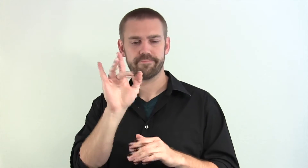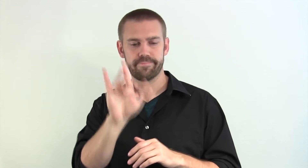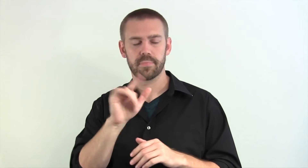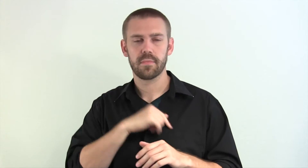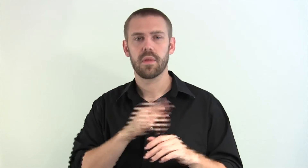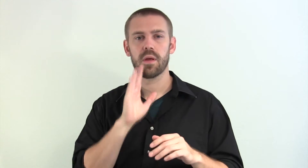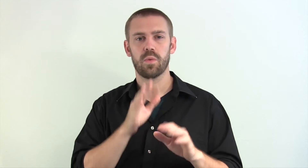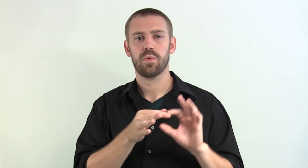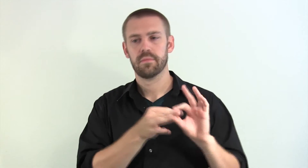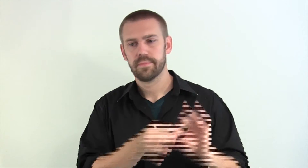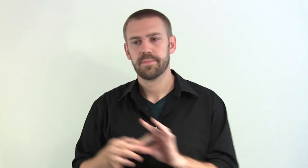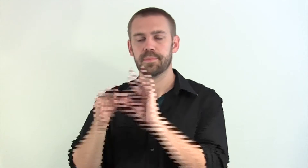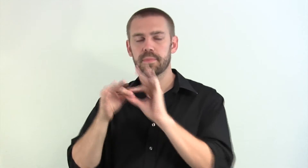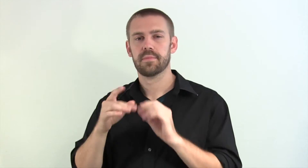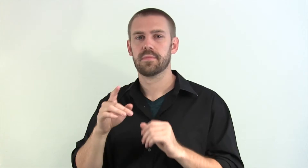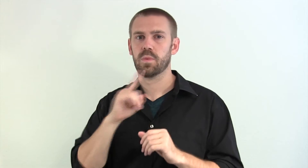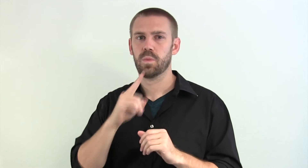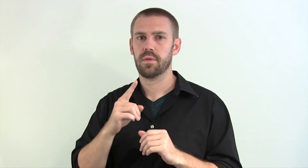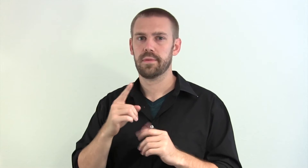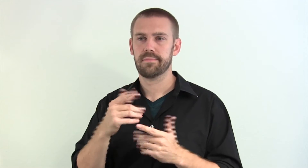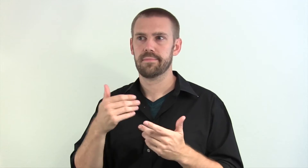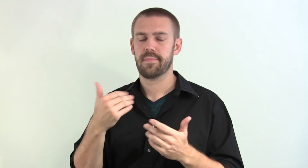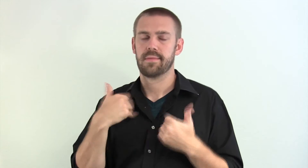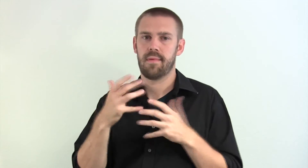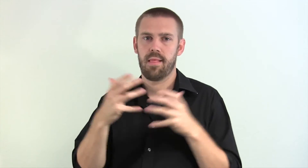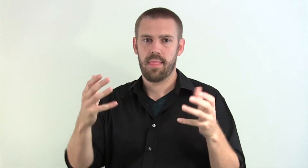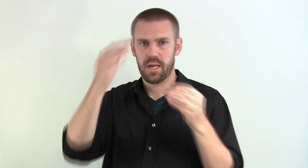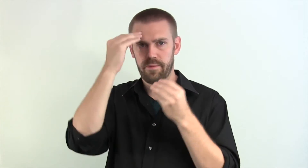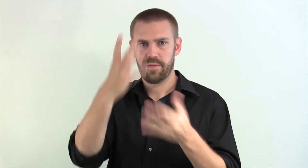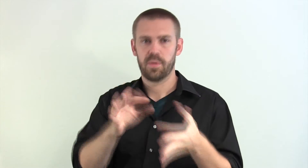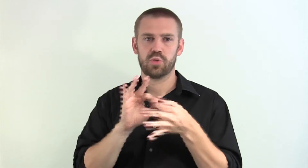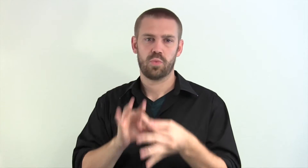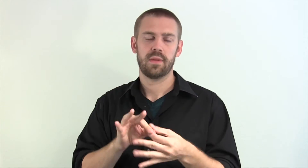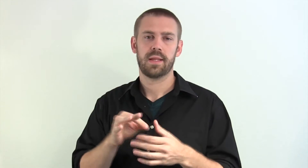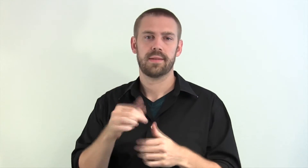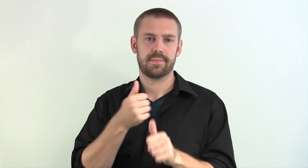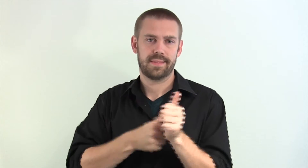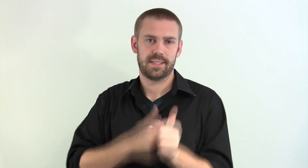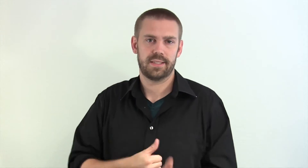on that will bring you to sites that just have a wealth of information related to each of the planets.